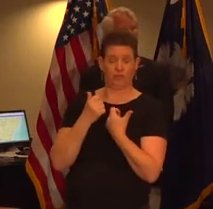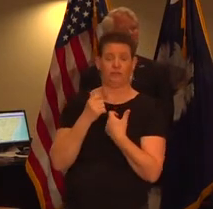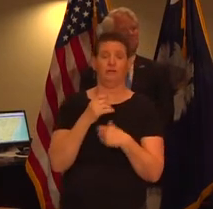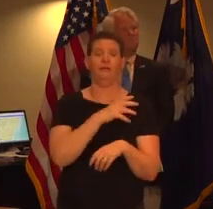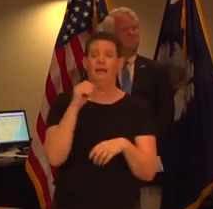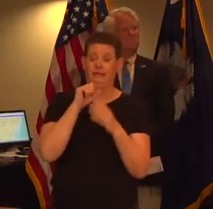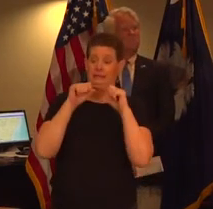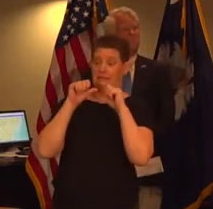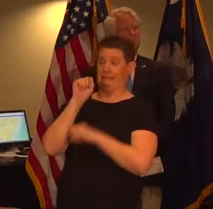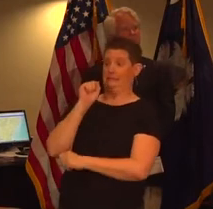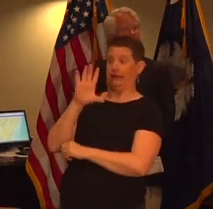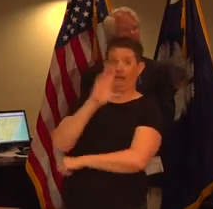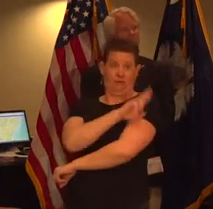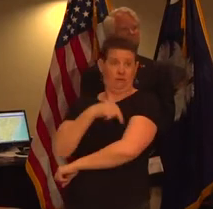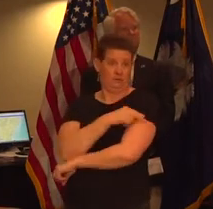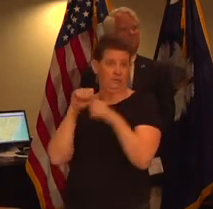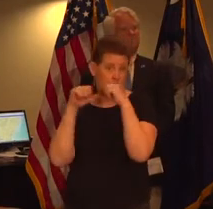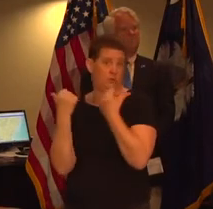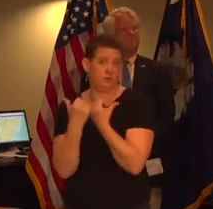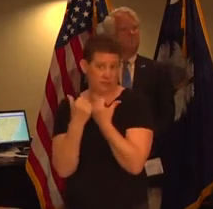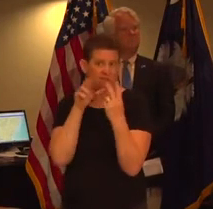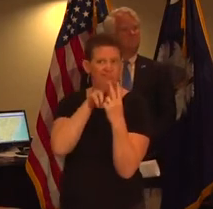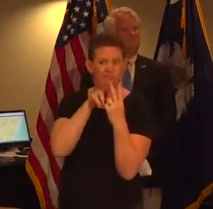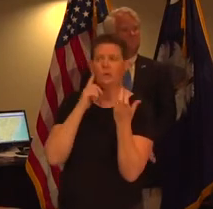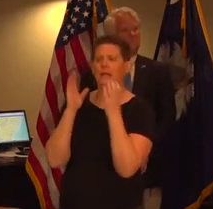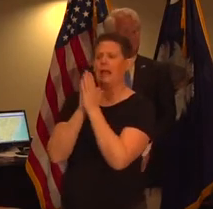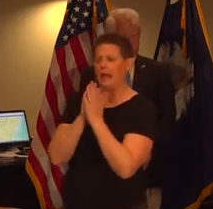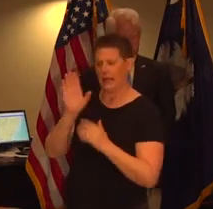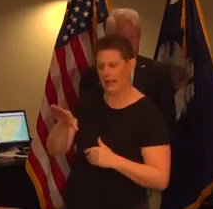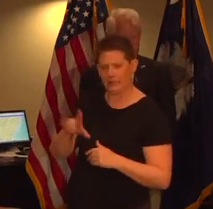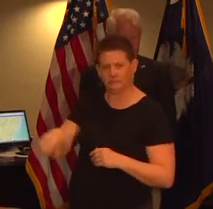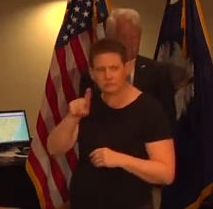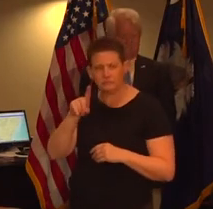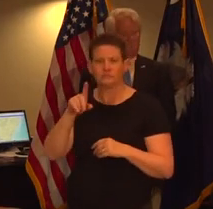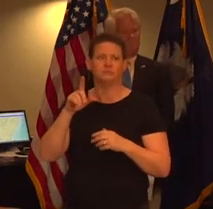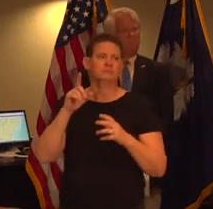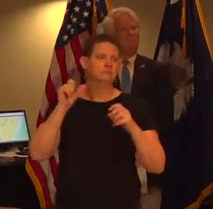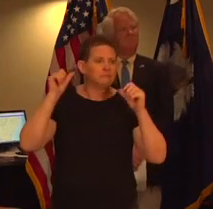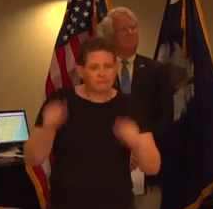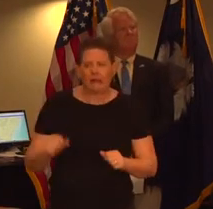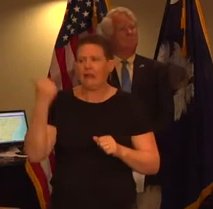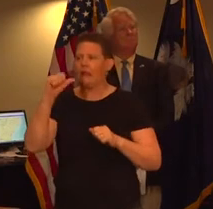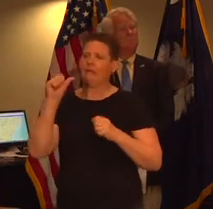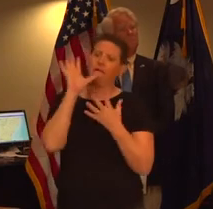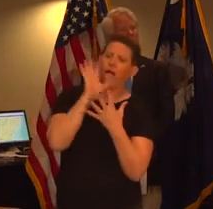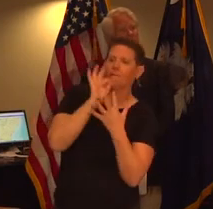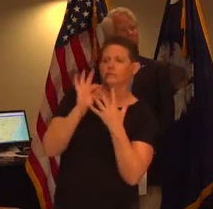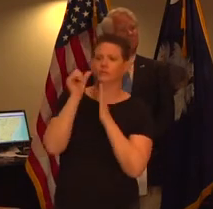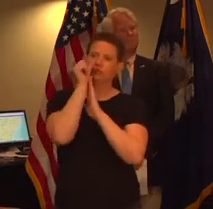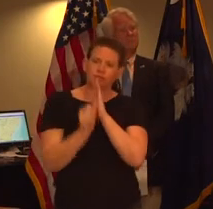south carolina hospital association you recall we asked to get the move those people out put off elective surgery